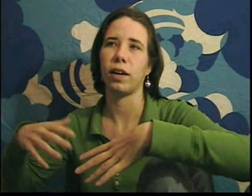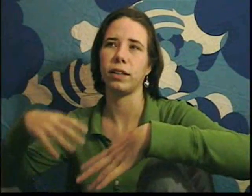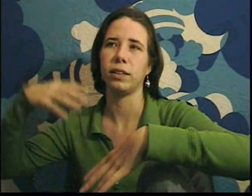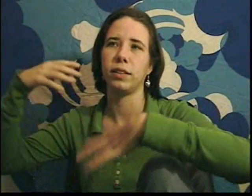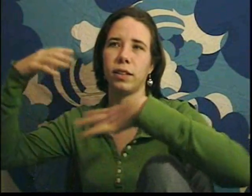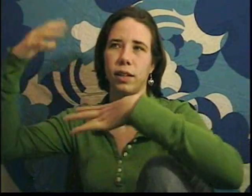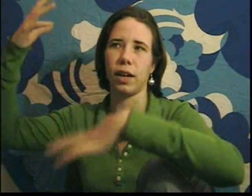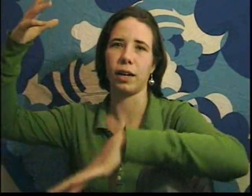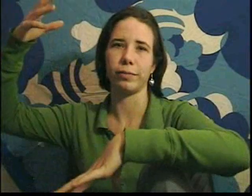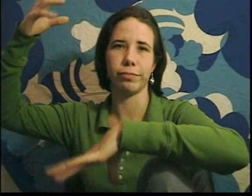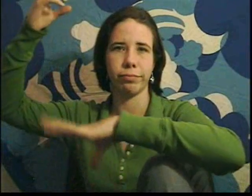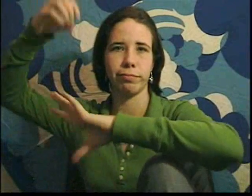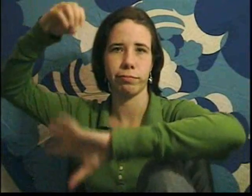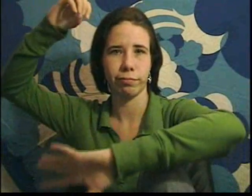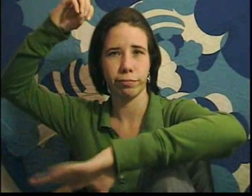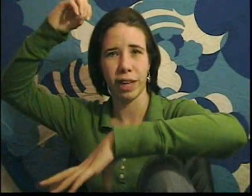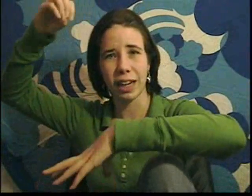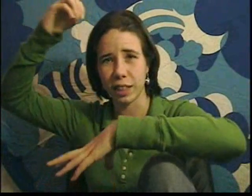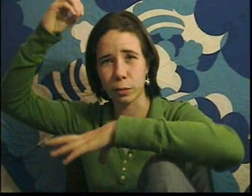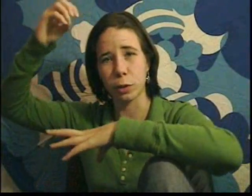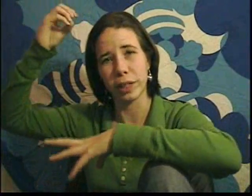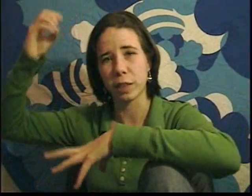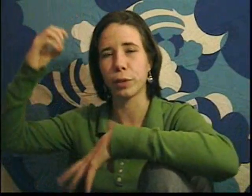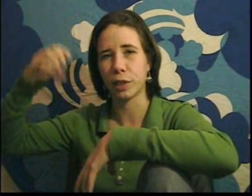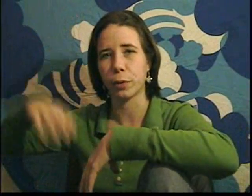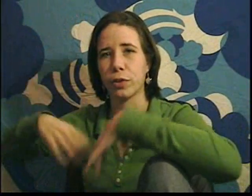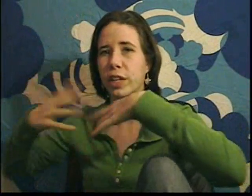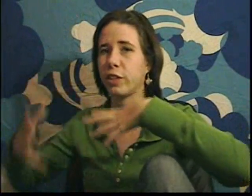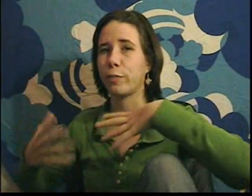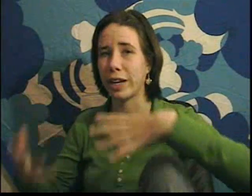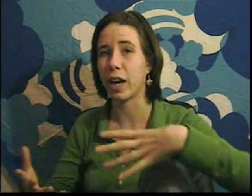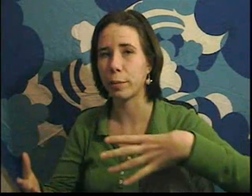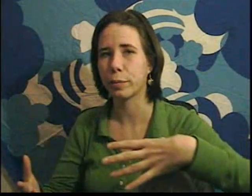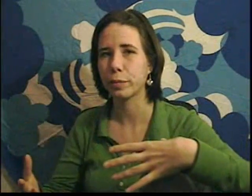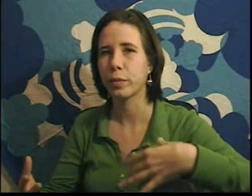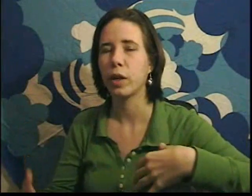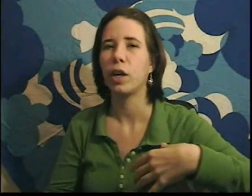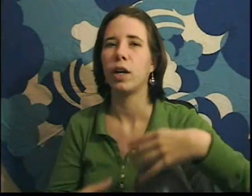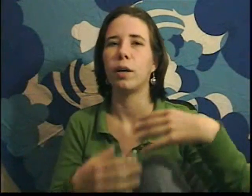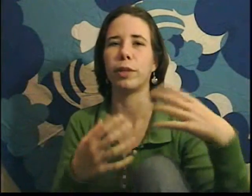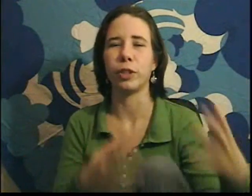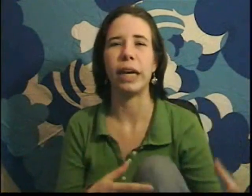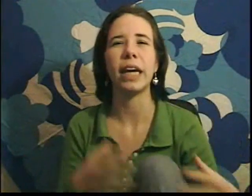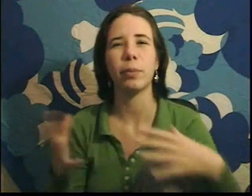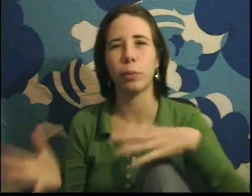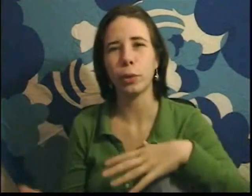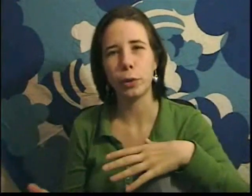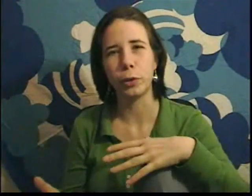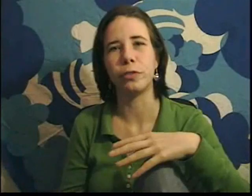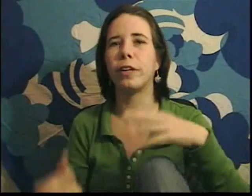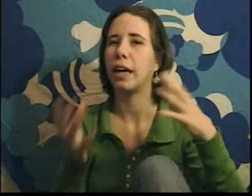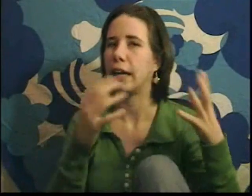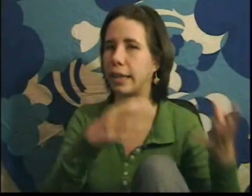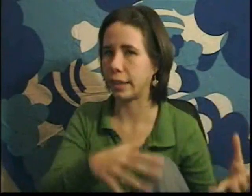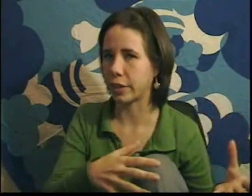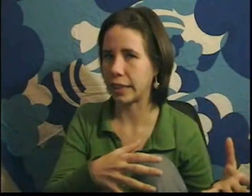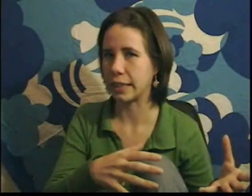on axioms or basic principles that you've made up. But you can't prove a theory.